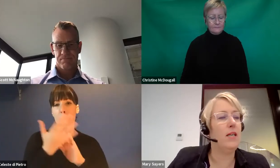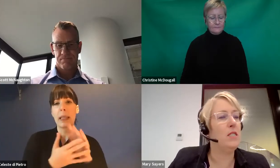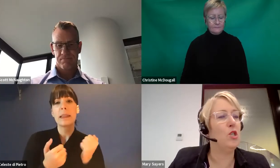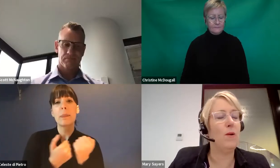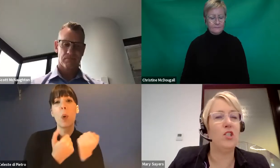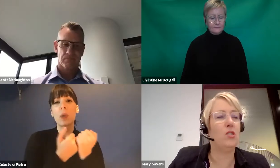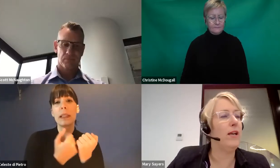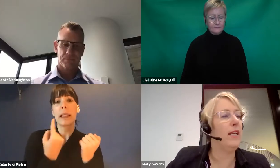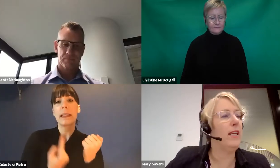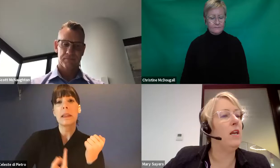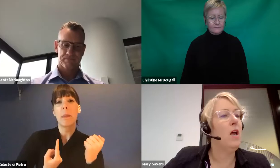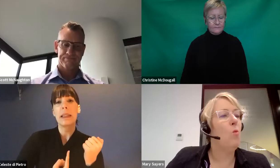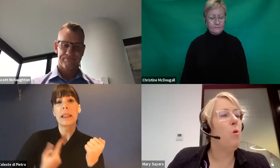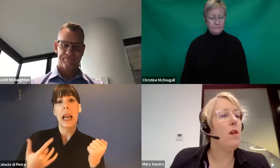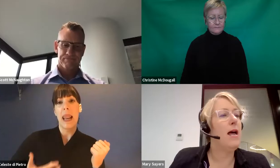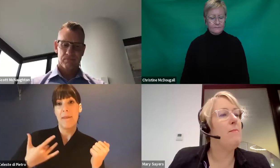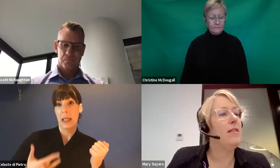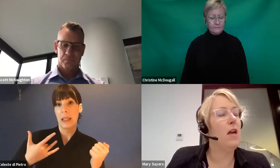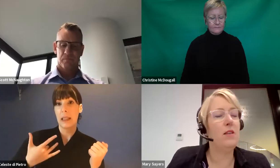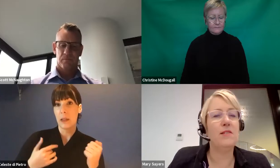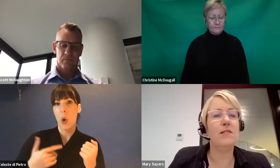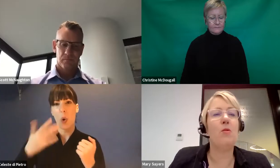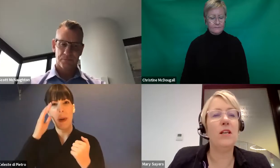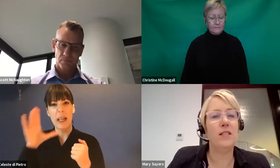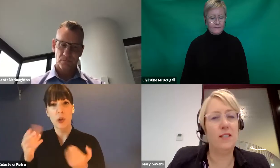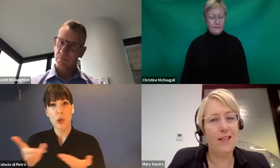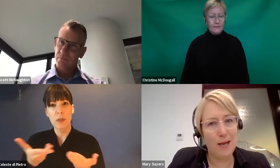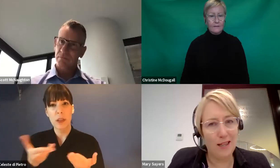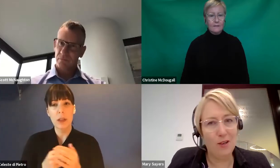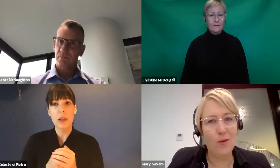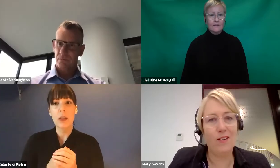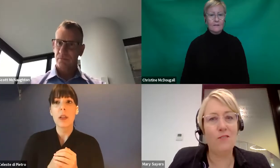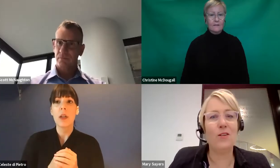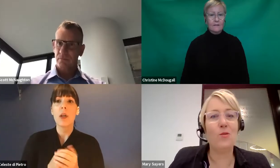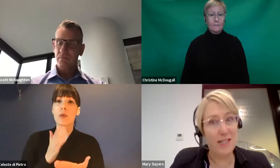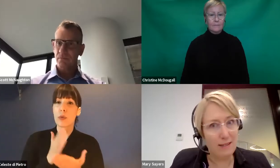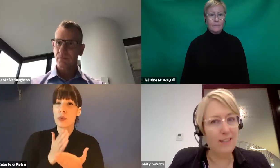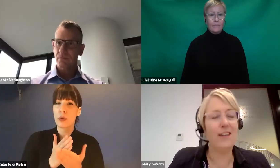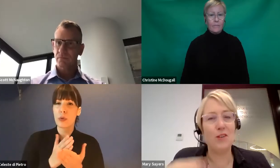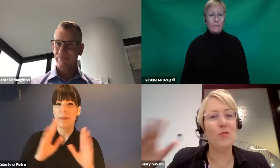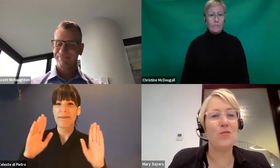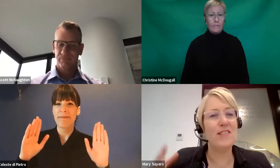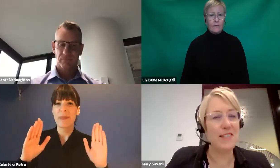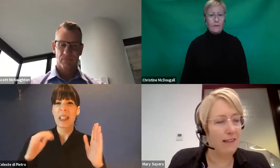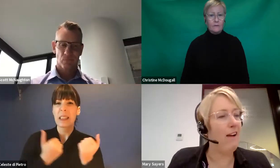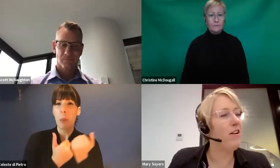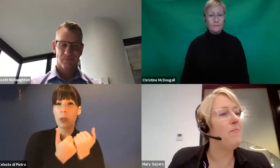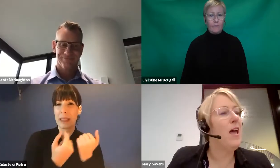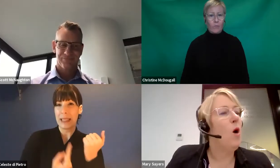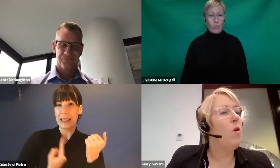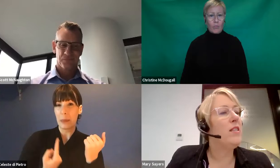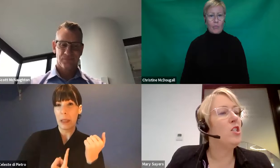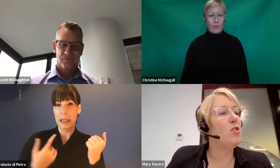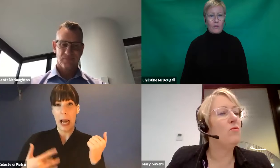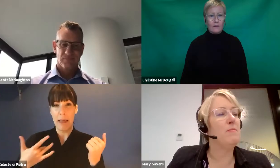-19 situation directly and supported independent living we often call SIL and also use the SIL acronym.